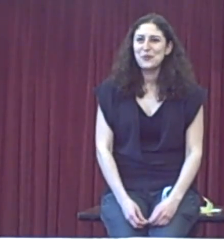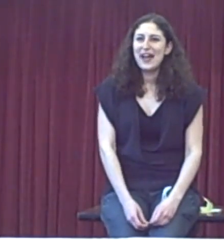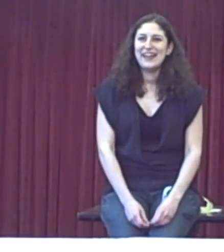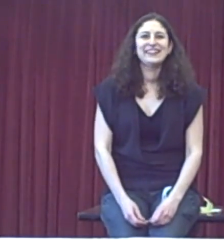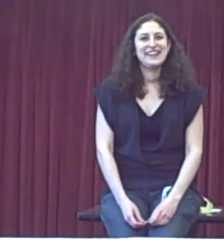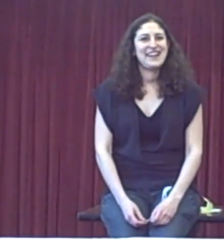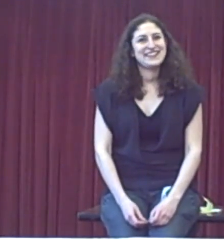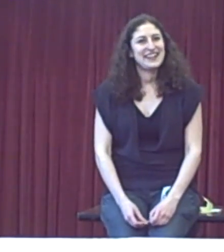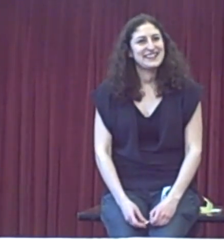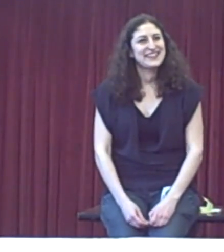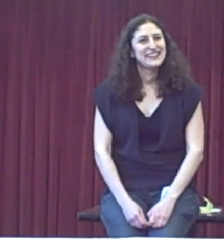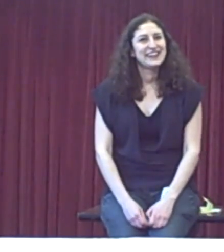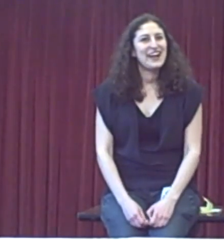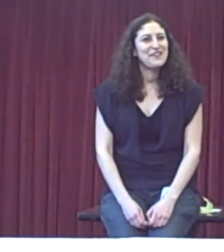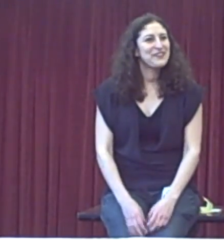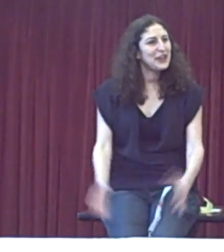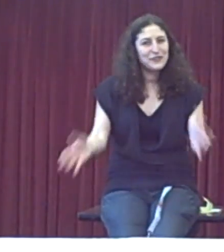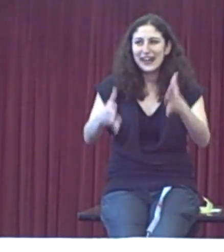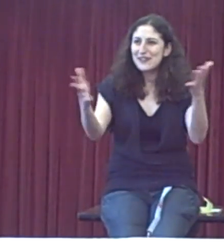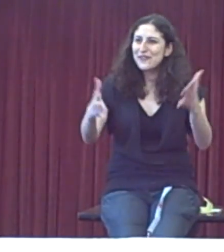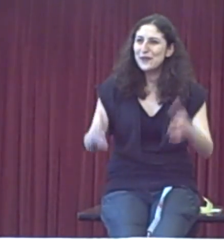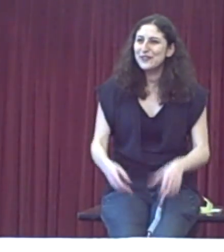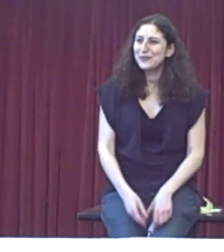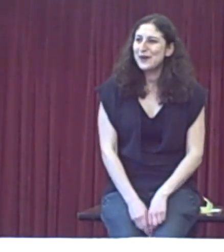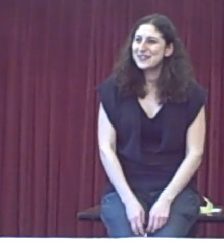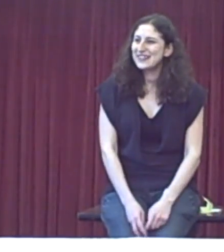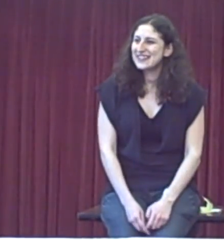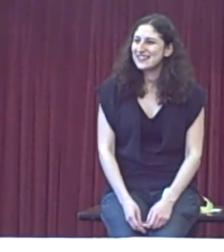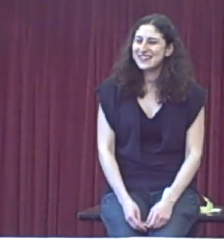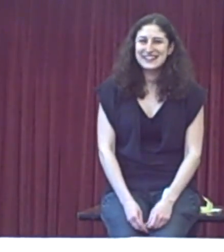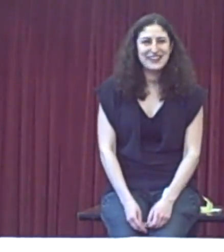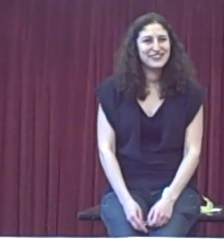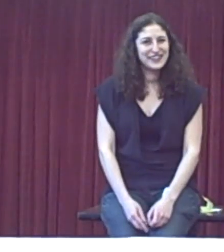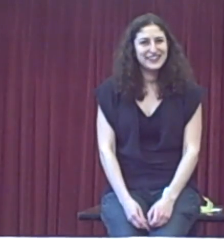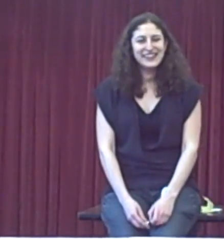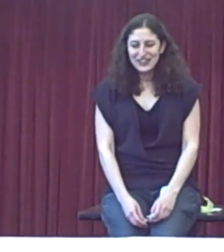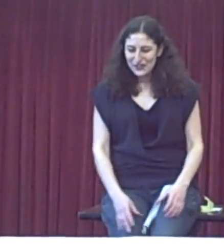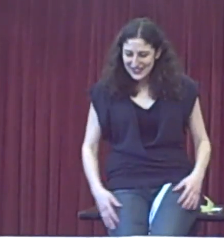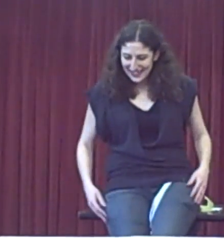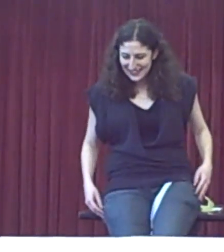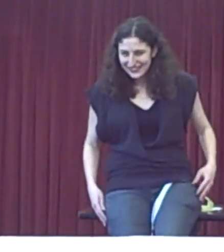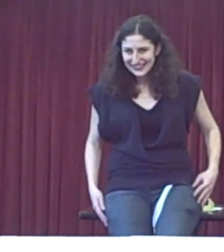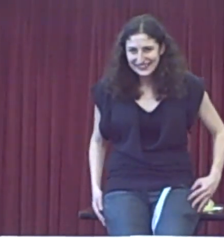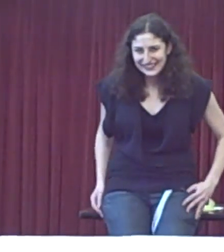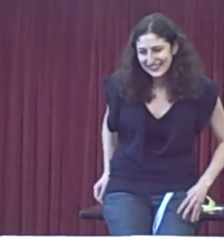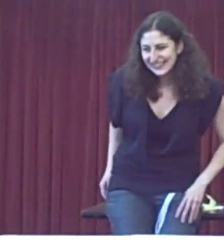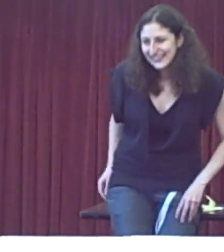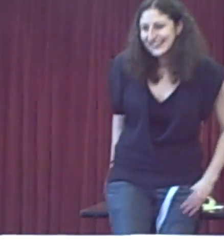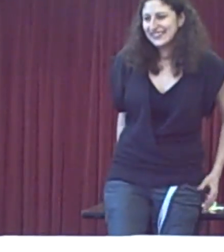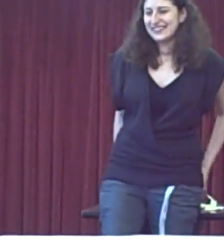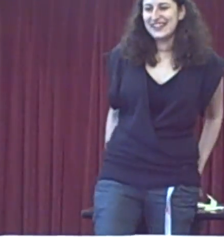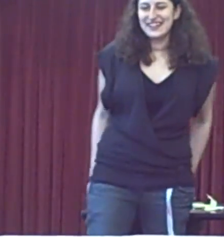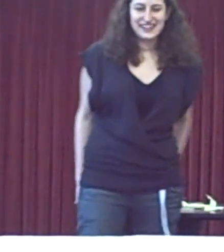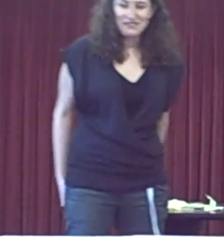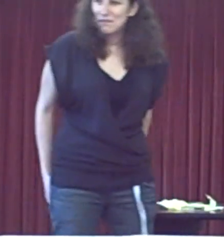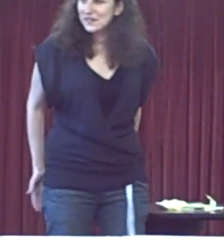way in that sense. Thank you for getting involved as well. It's a good session. Thank you. Thank you. I'll just ask you